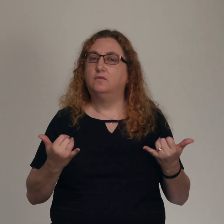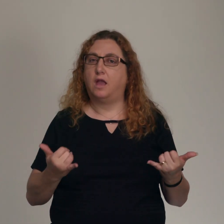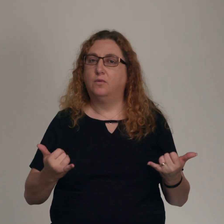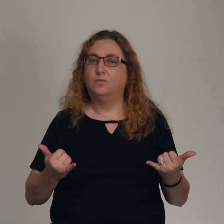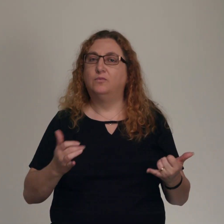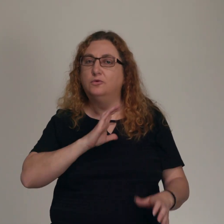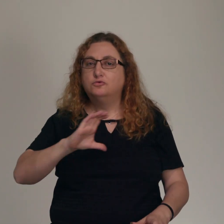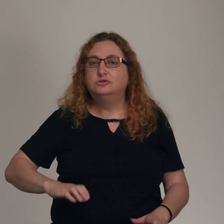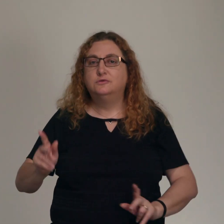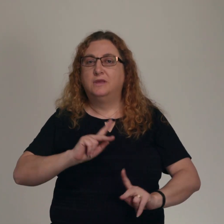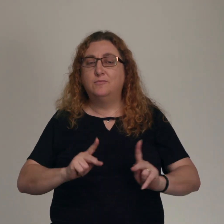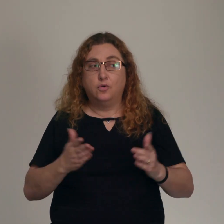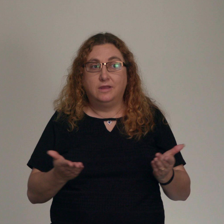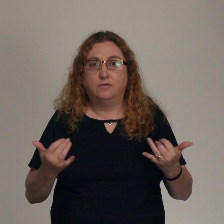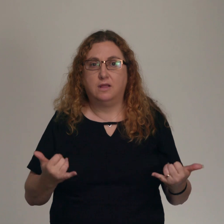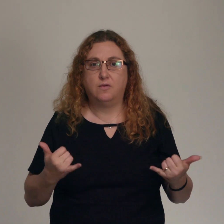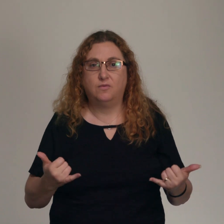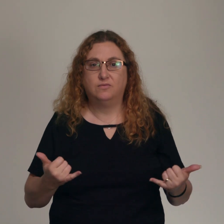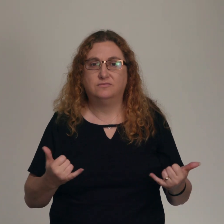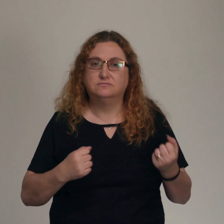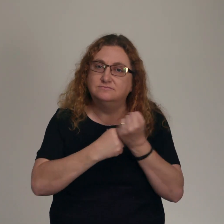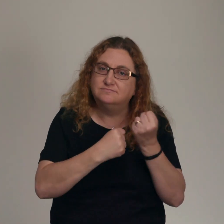To be the kind of people that reconcile